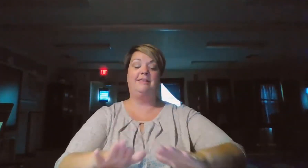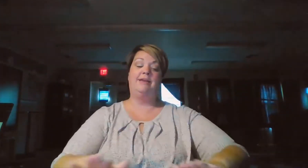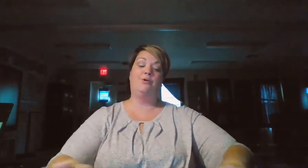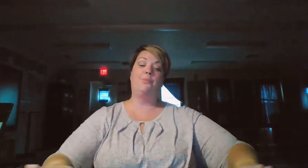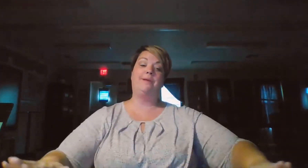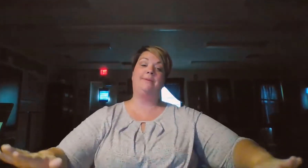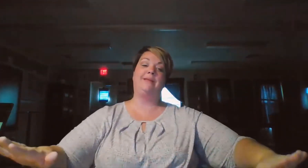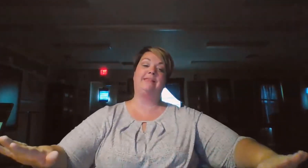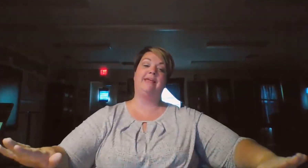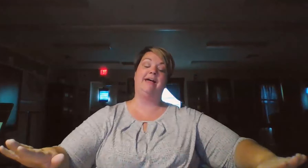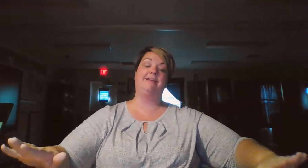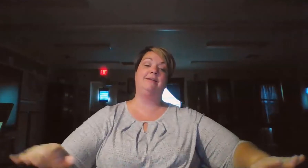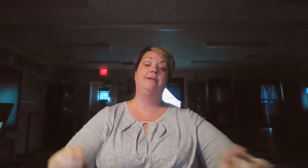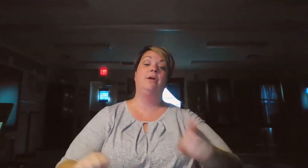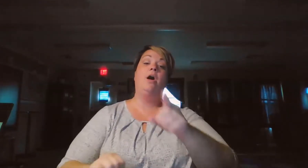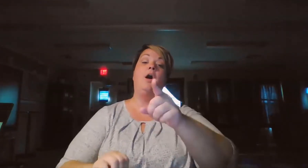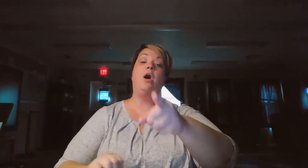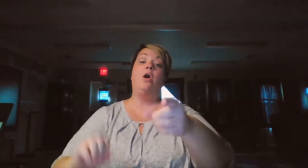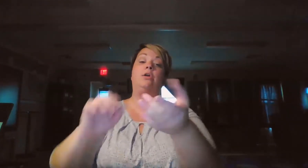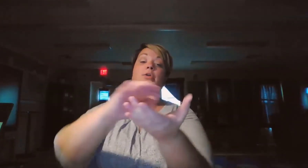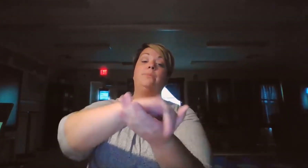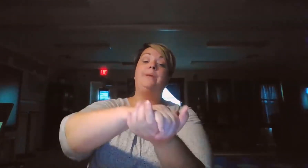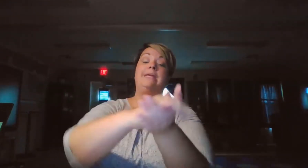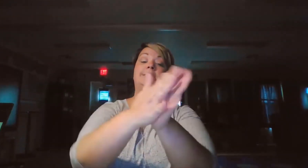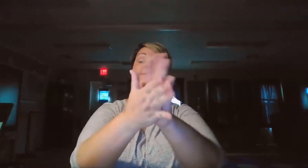they open up like that. Are you peaceful.